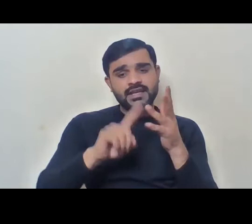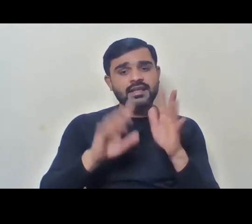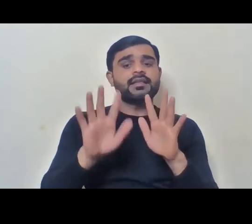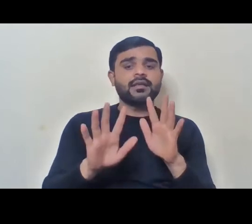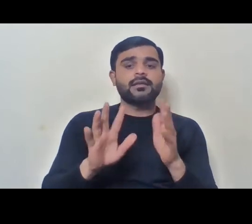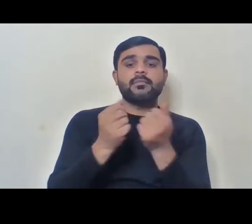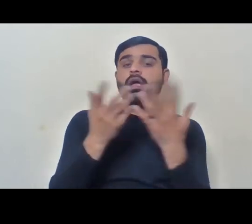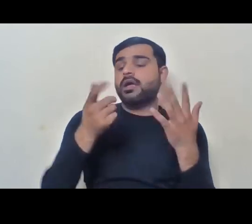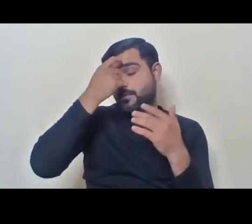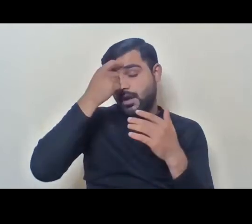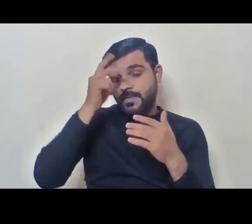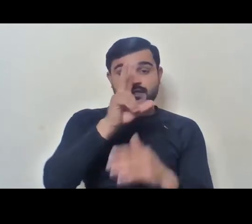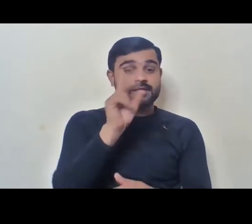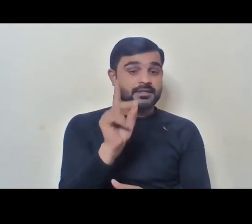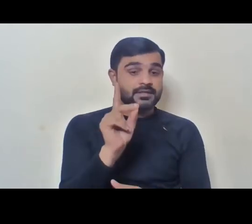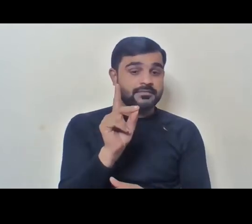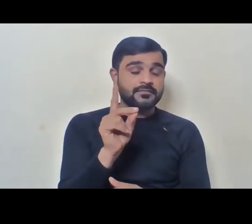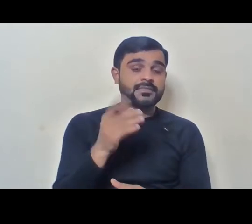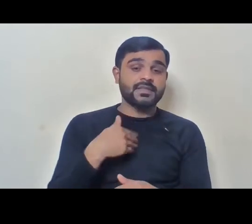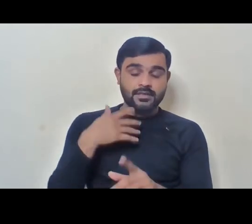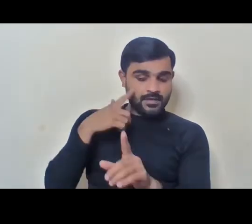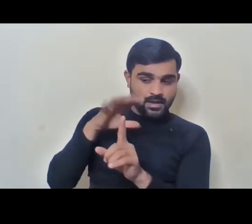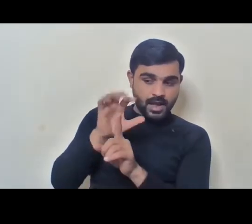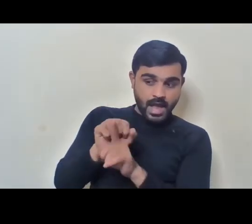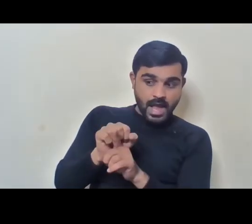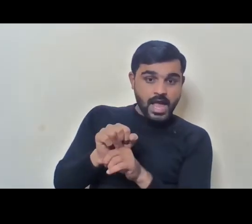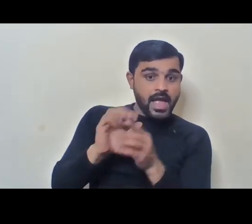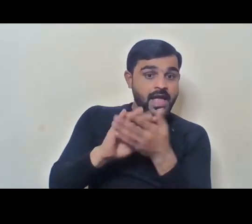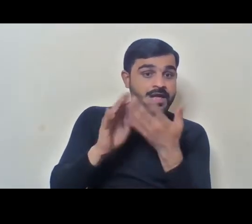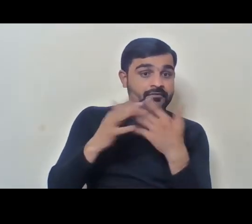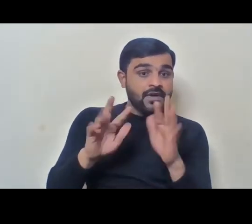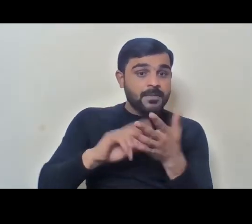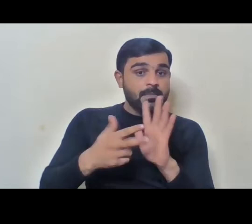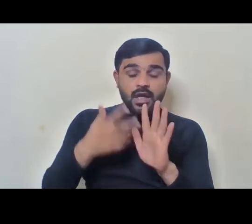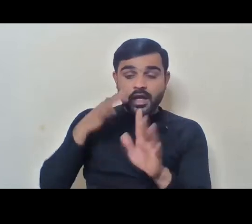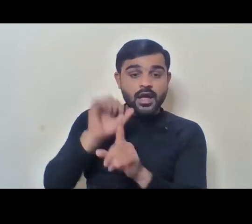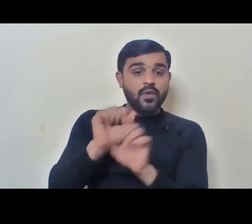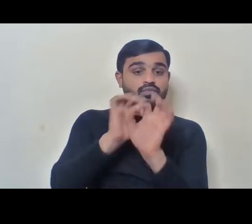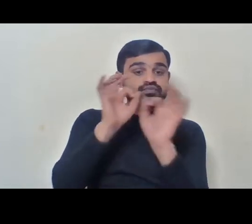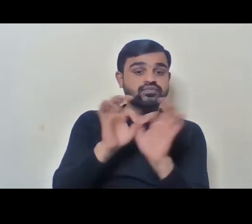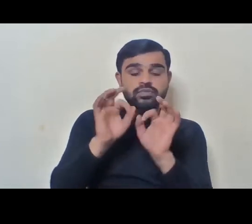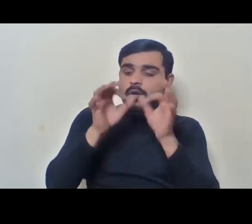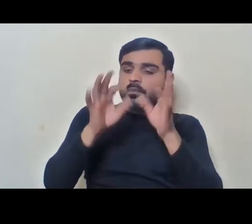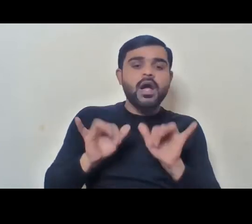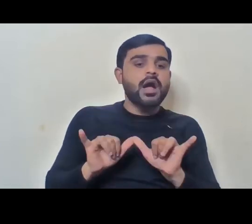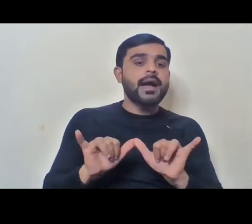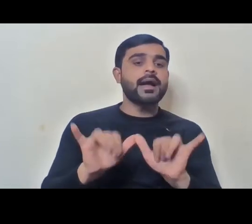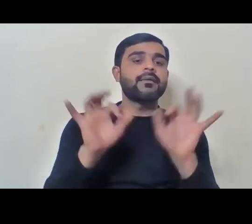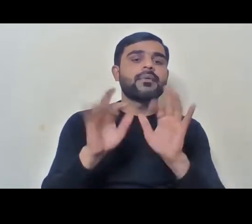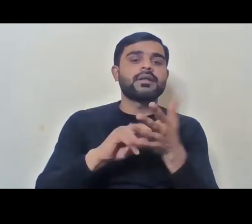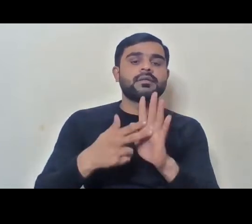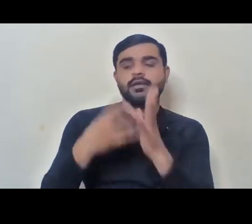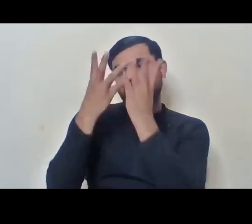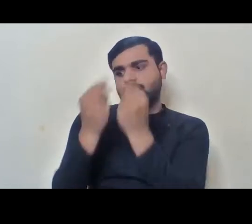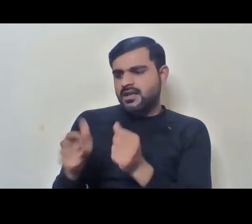comes up is, even where identification is being done, it's not being done properly. I mean, in the sense it's being done in a